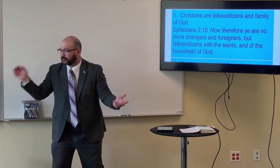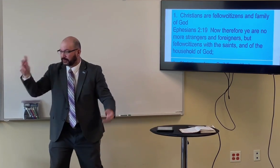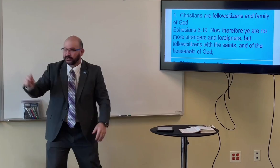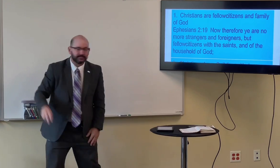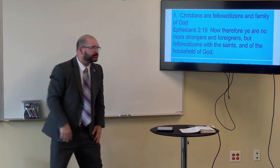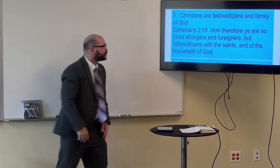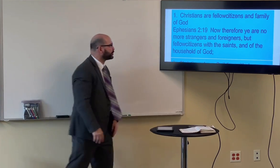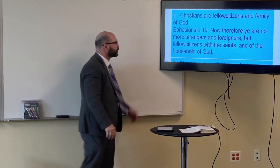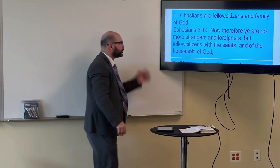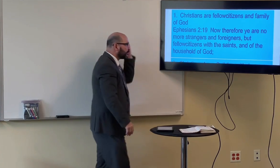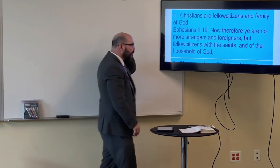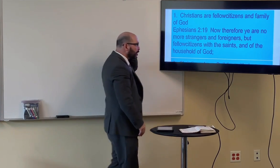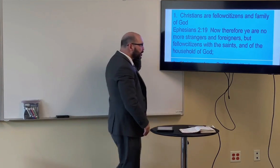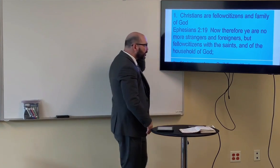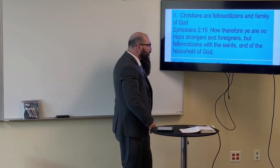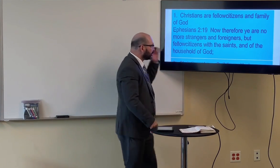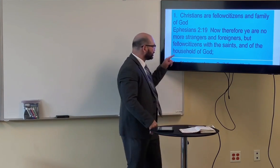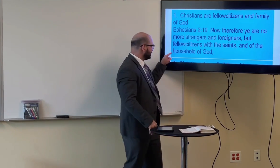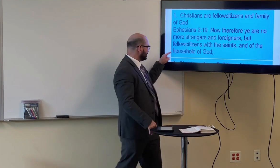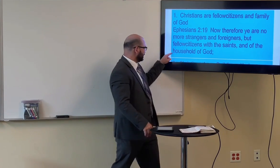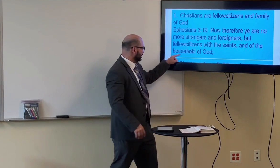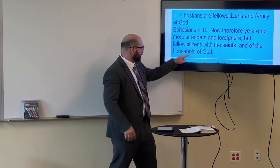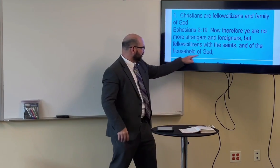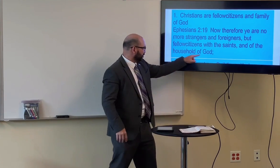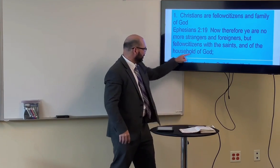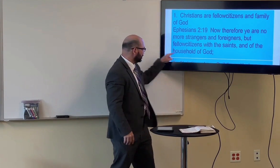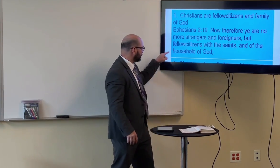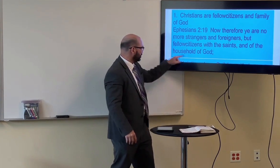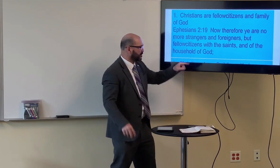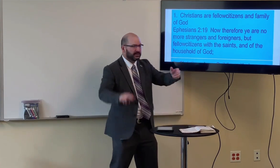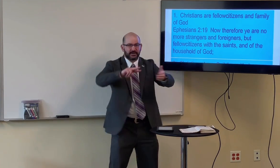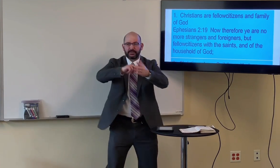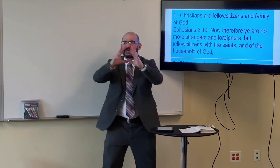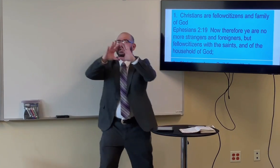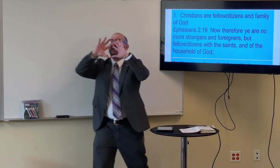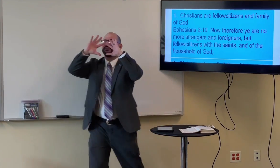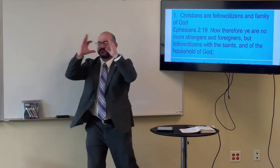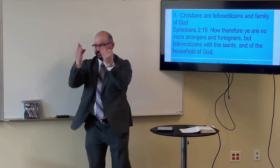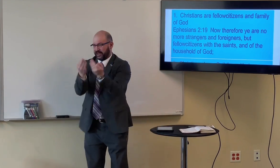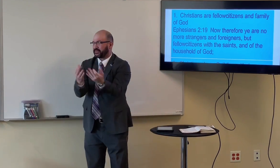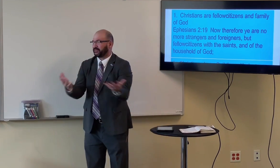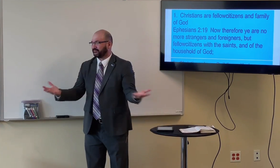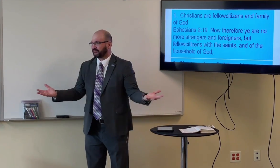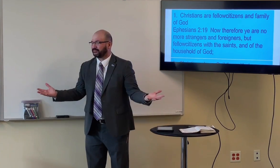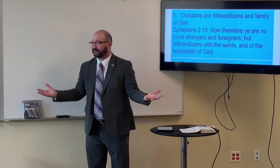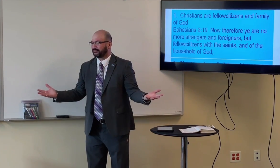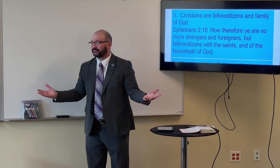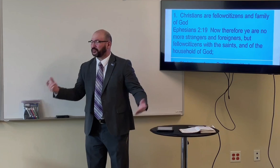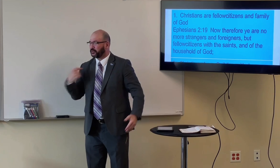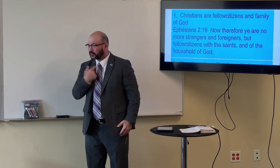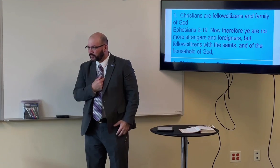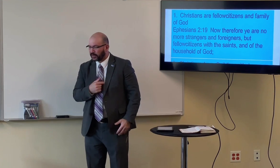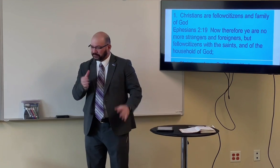and then we're going to live in heaven forever. The household, meaning family, household of God.